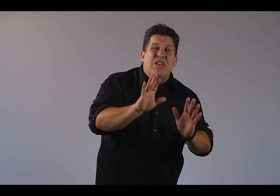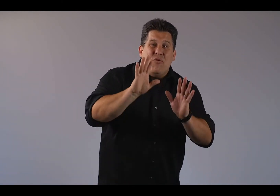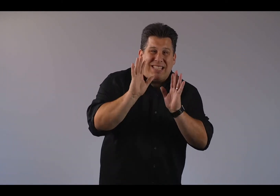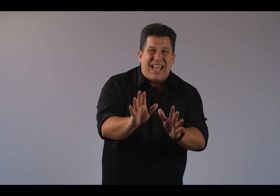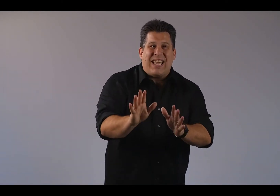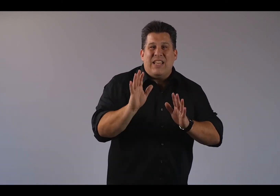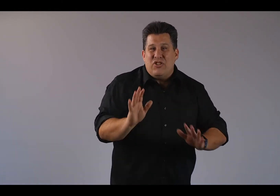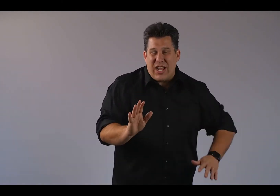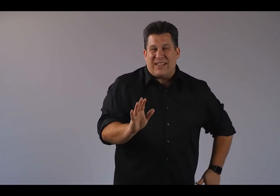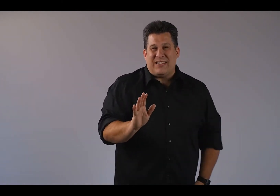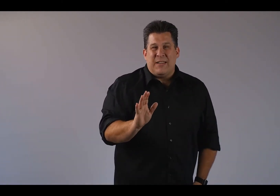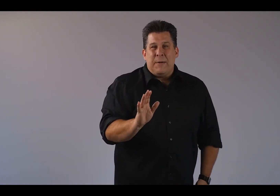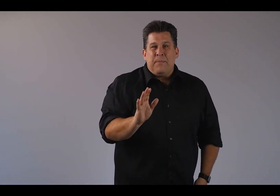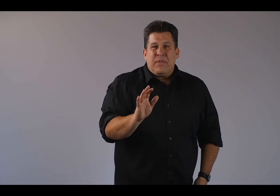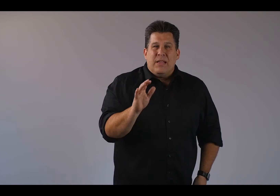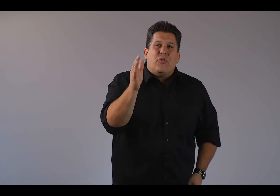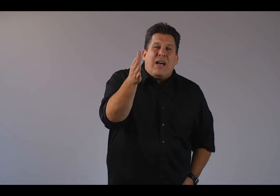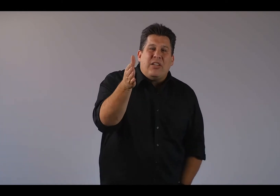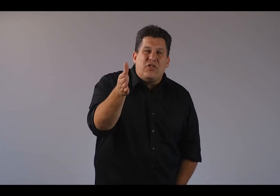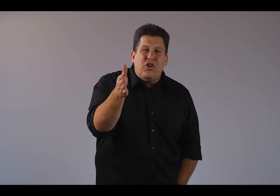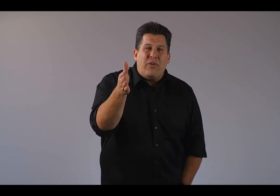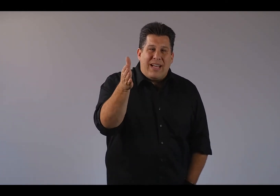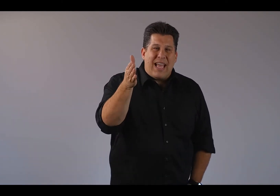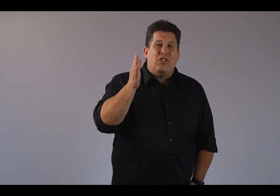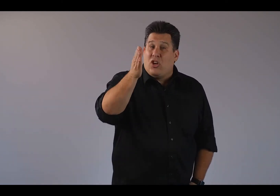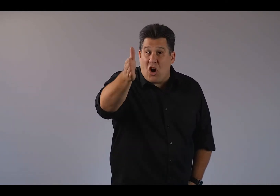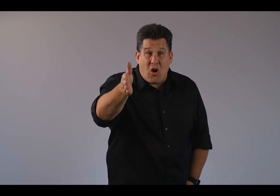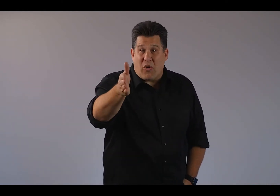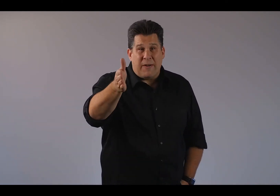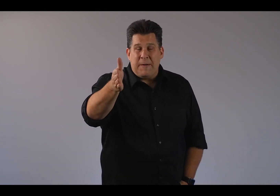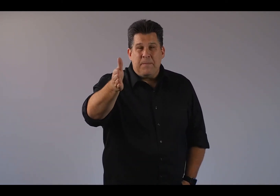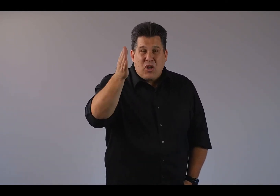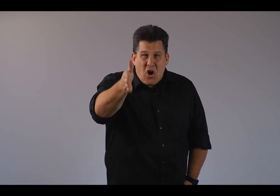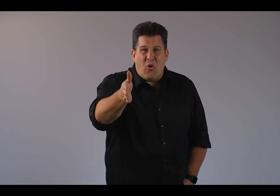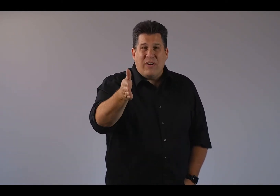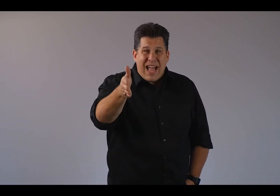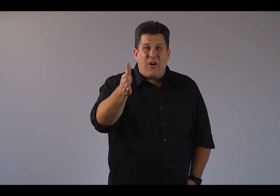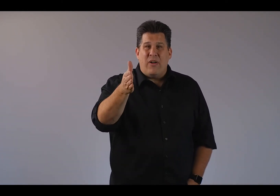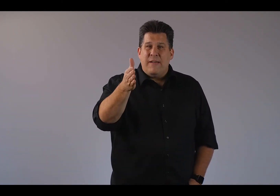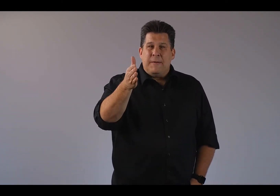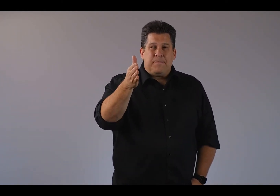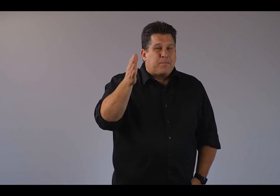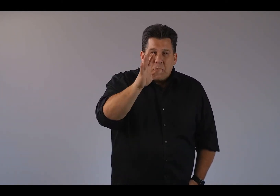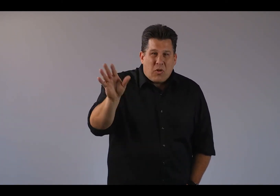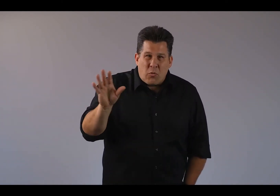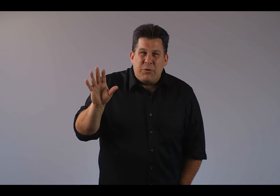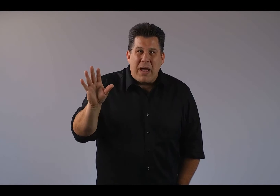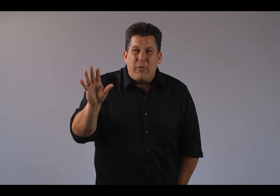you a second chance. And so God tells Jonah again to go, go now, which by the way